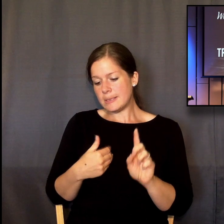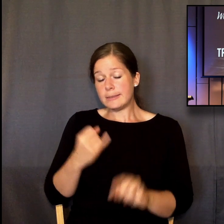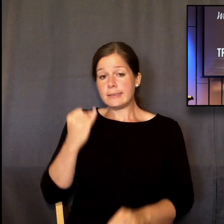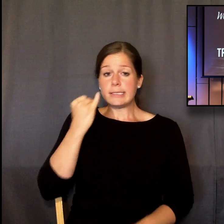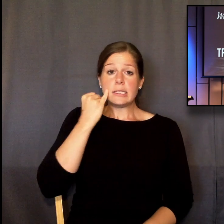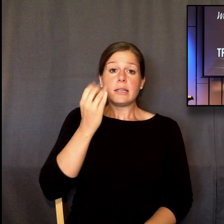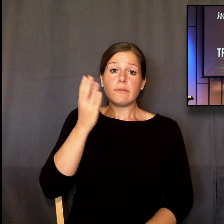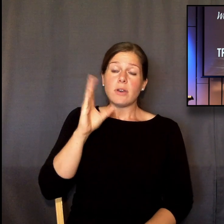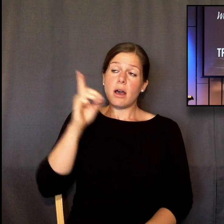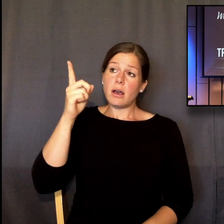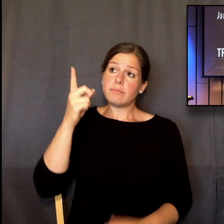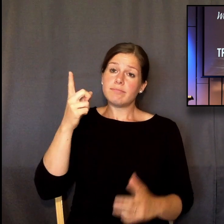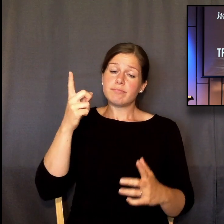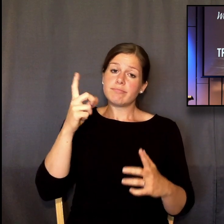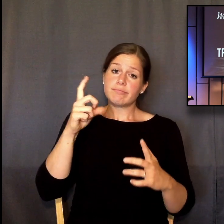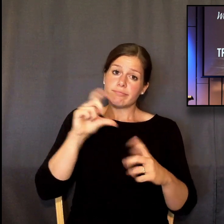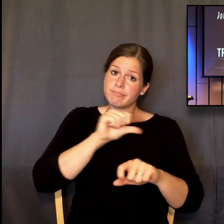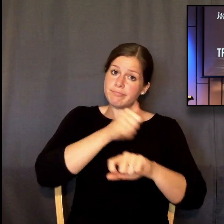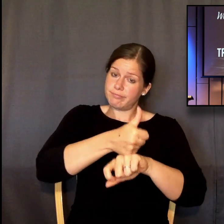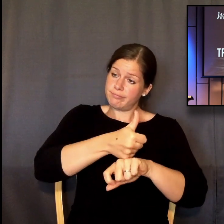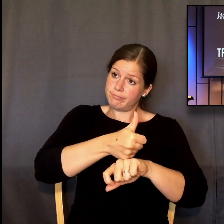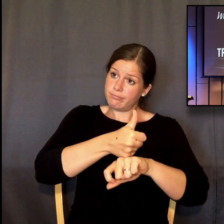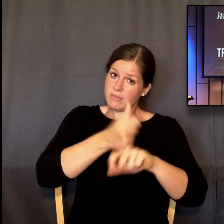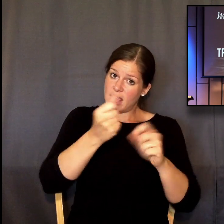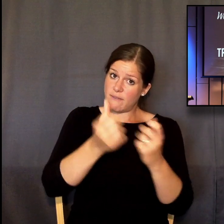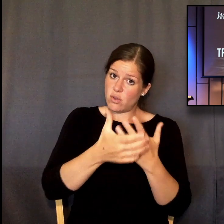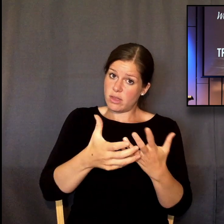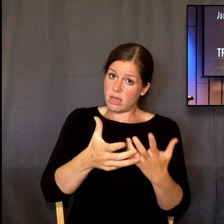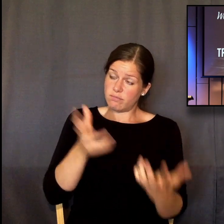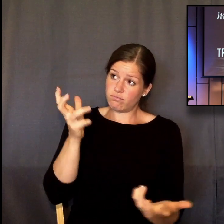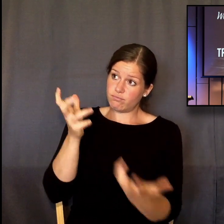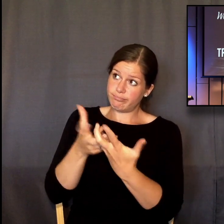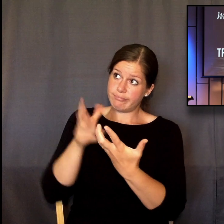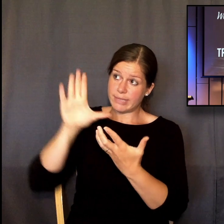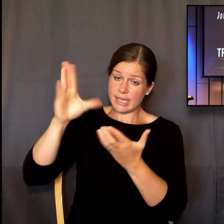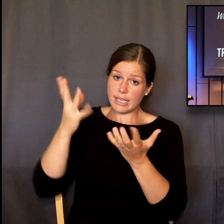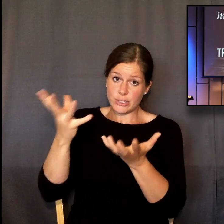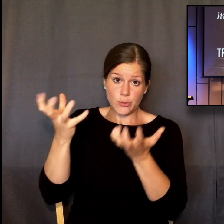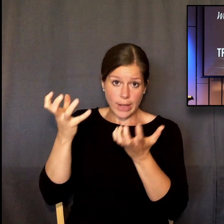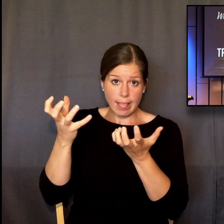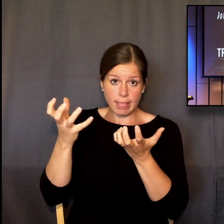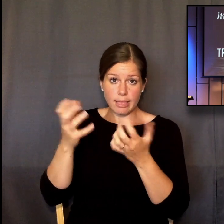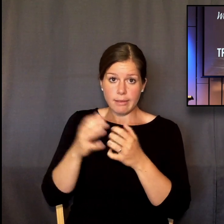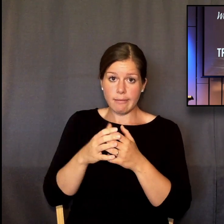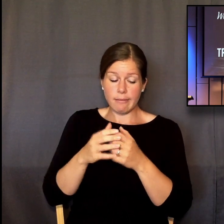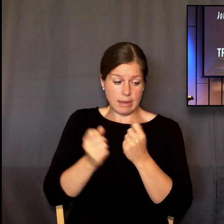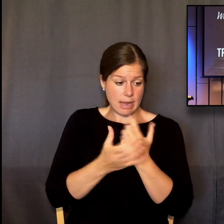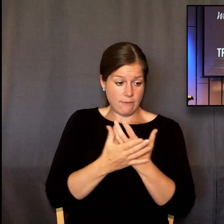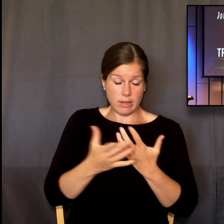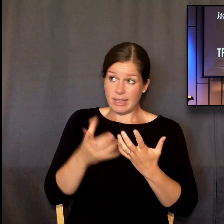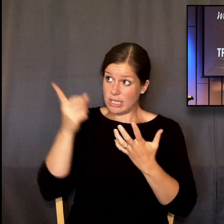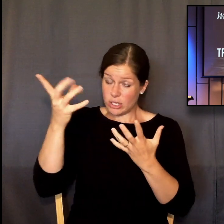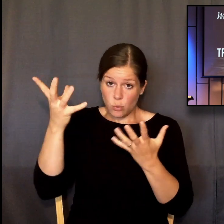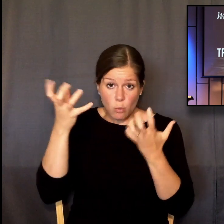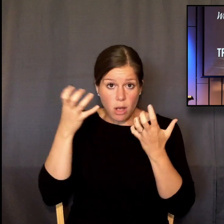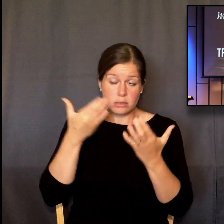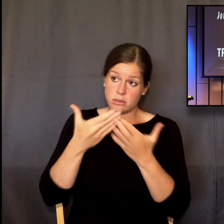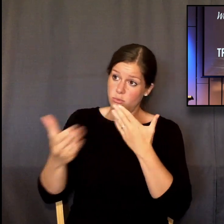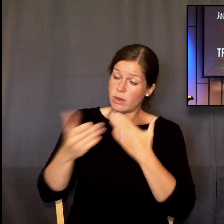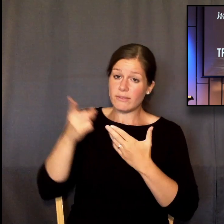But if God is working all things according to the counsel of his will, if he does whatever he pleases in heaven and on earth, and God is all-powerful,